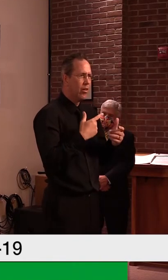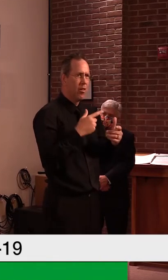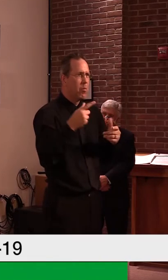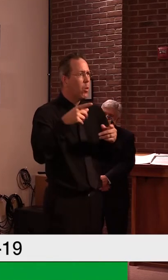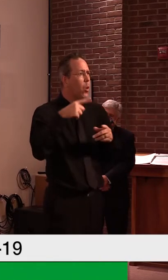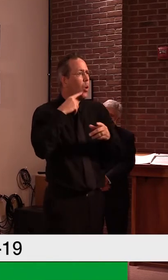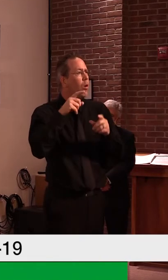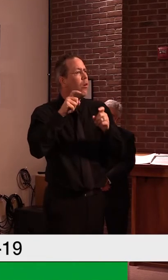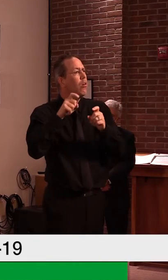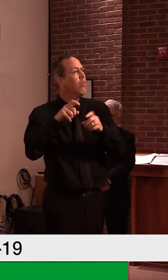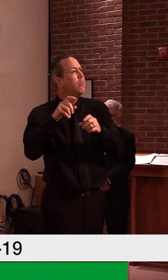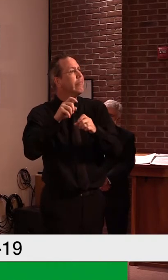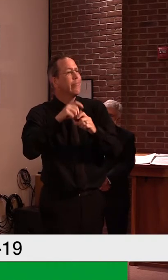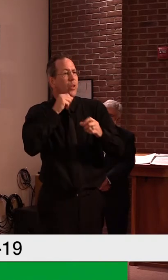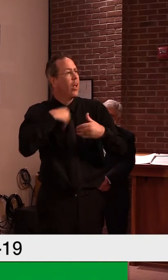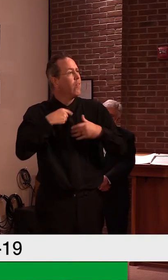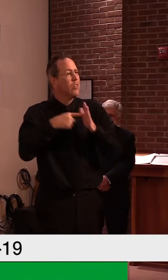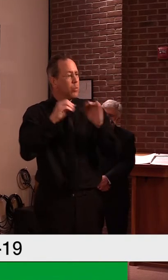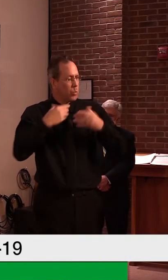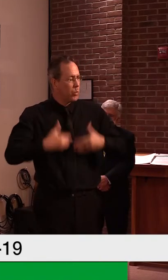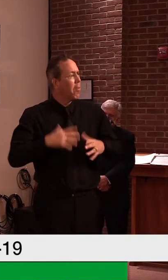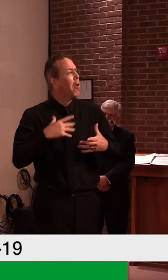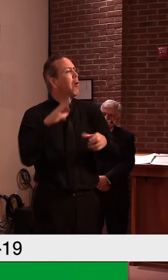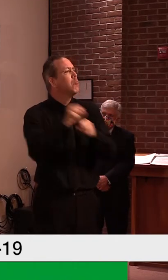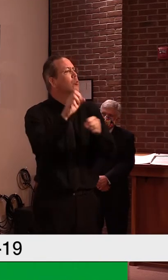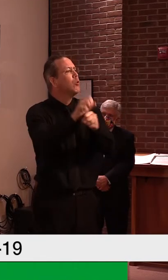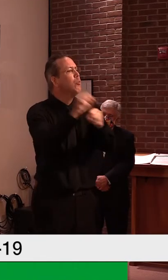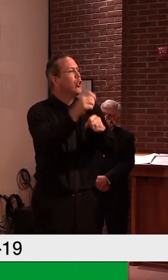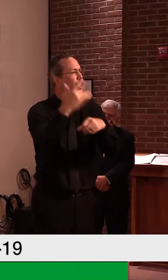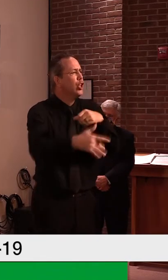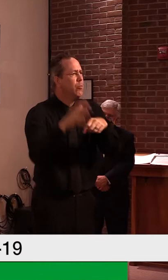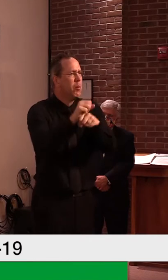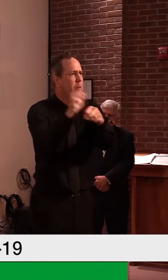they're trying to do the right thing and get tested. Um,